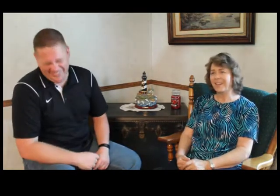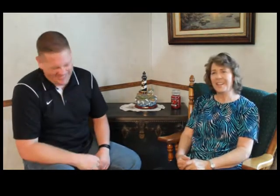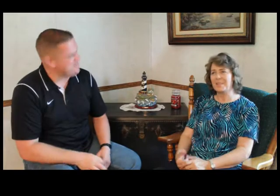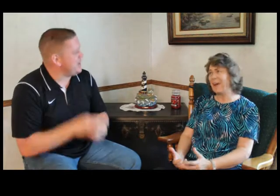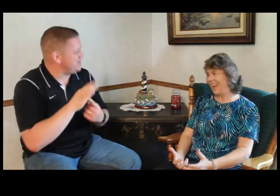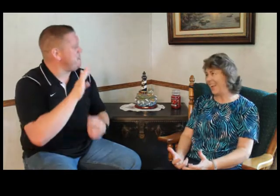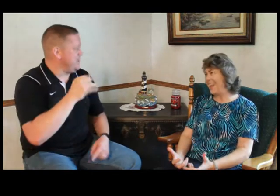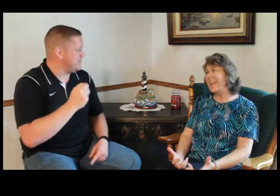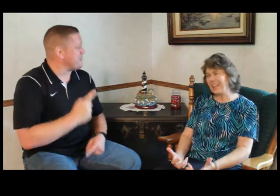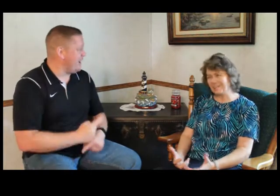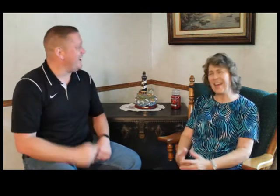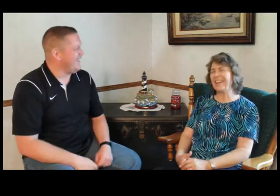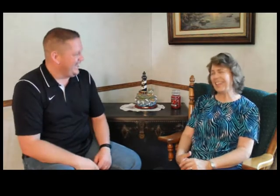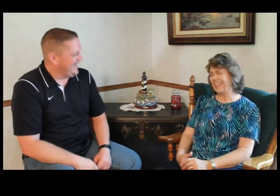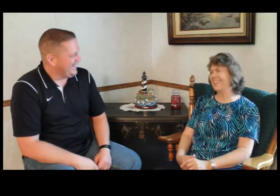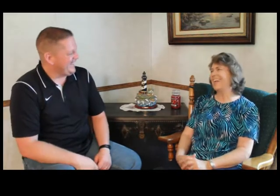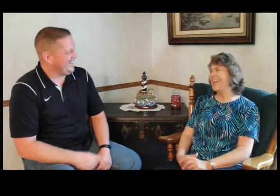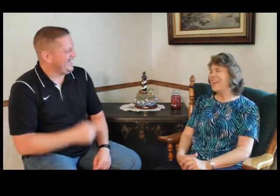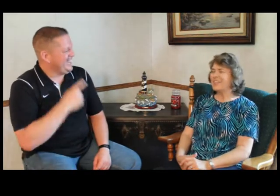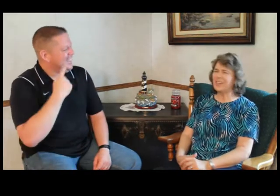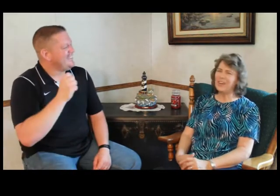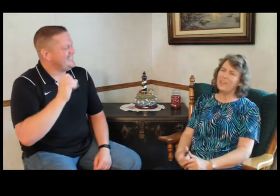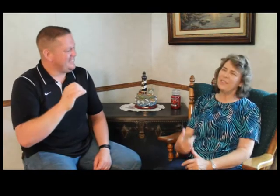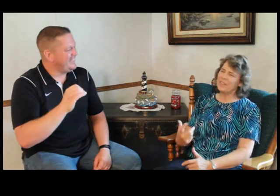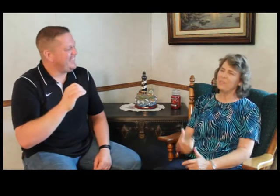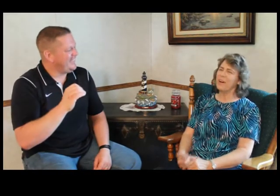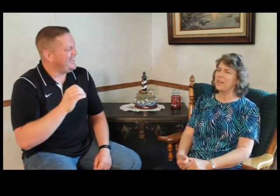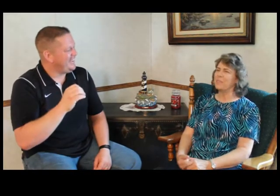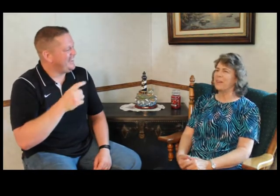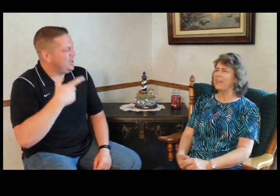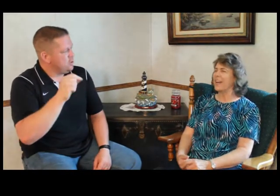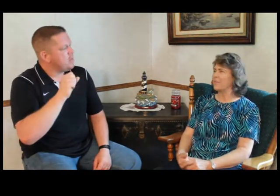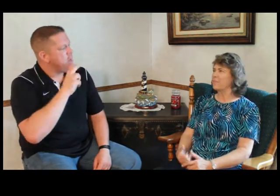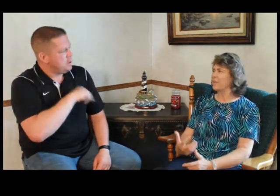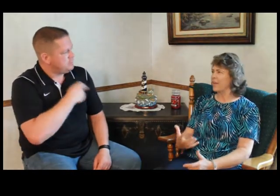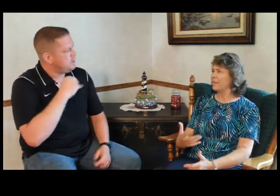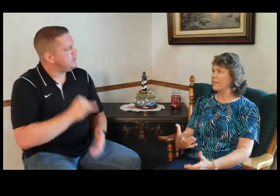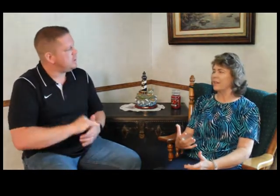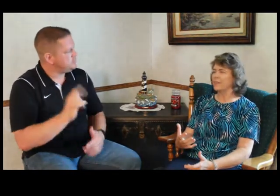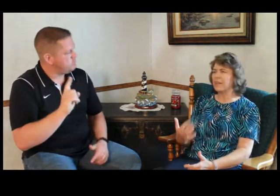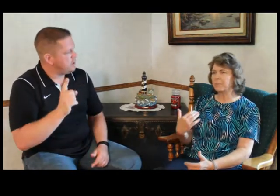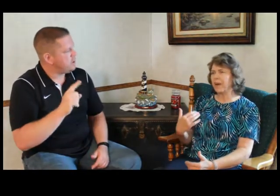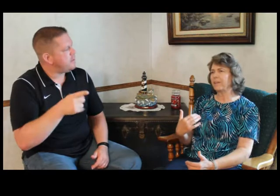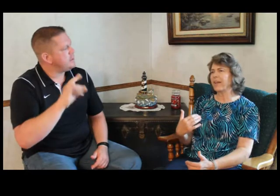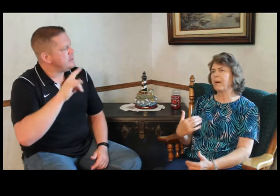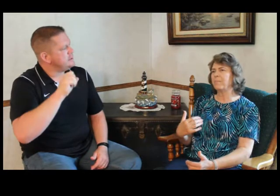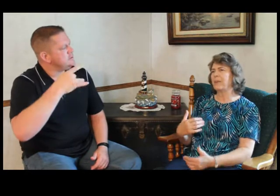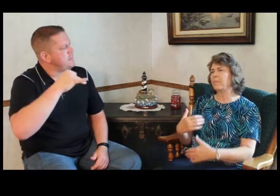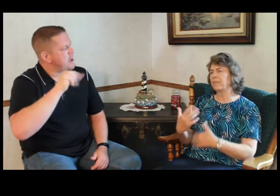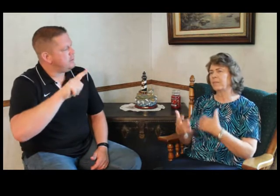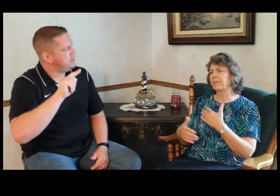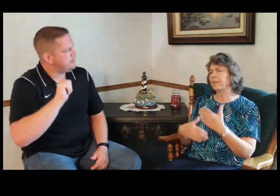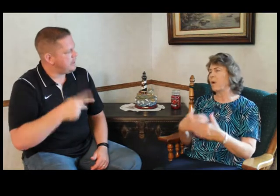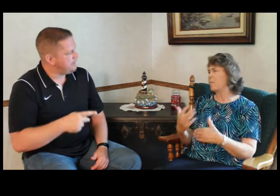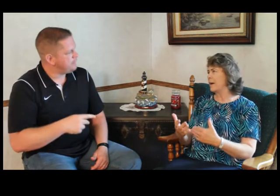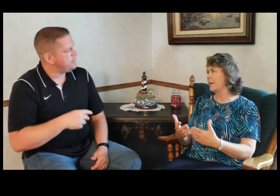It's bad, yes. So we took him to the hospital and that's where they did a spinal tap, but it was compromised.